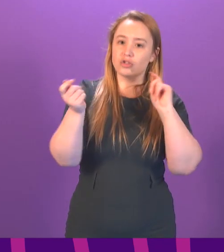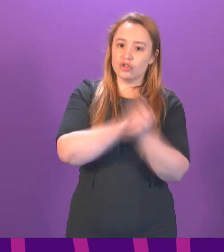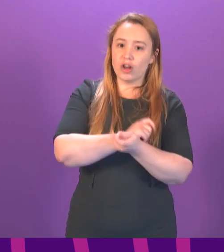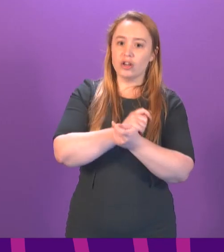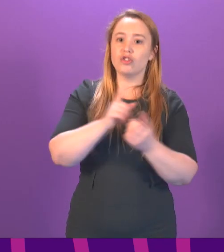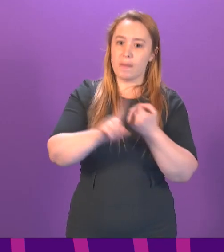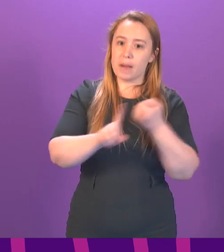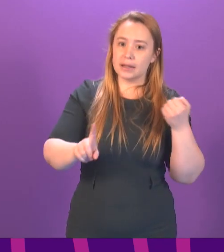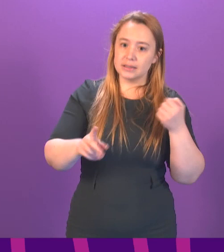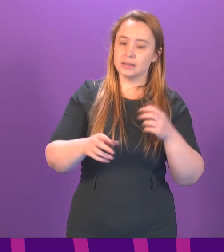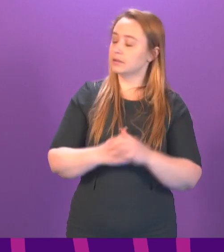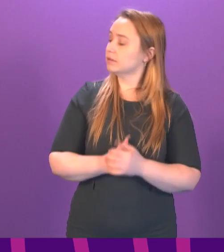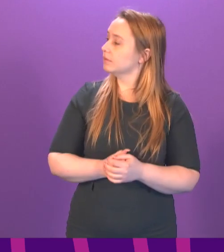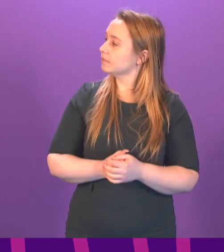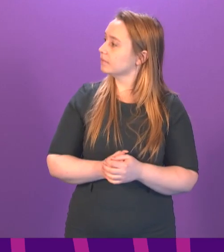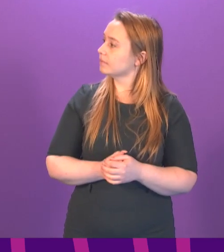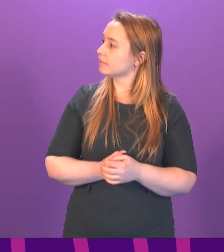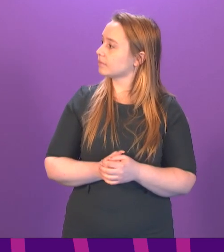you, Margaret Mitchell, to be followed by Rhoda Grant.